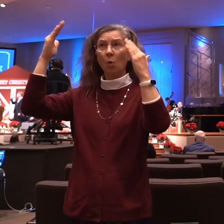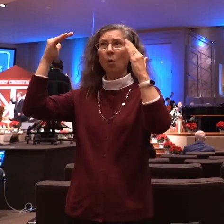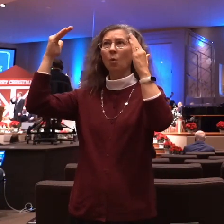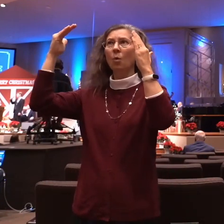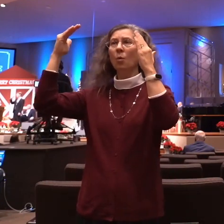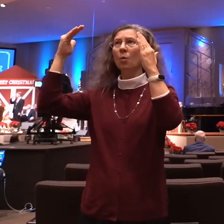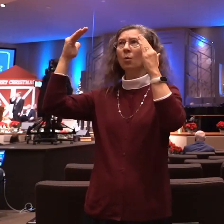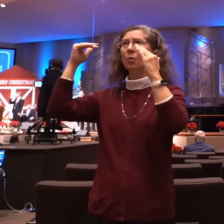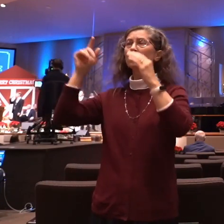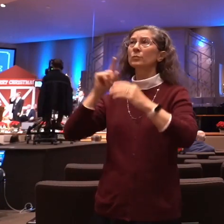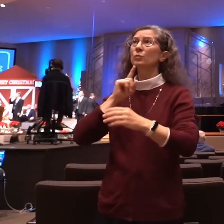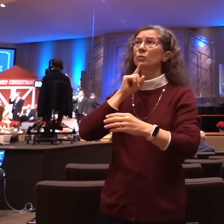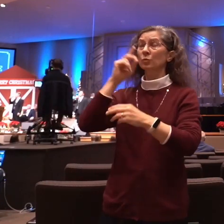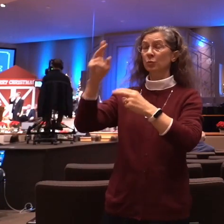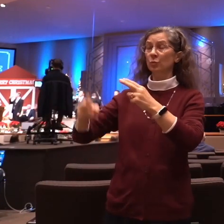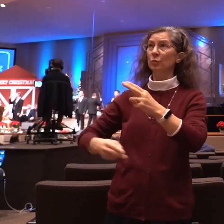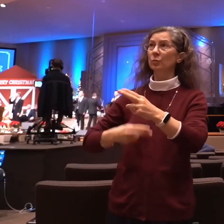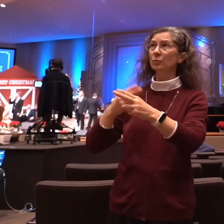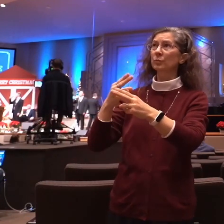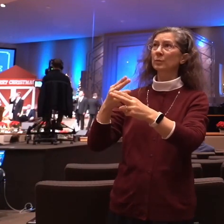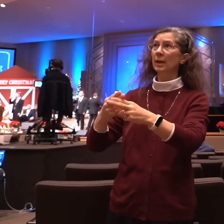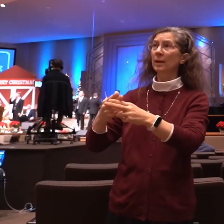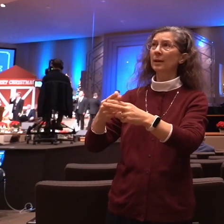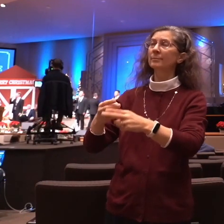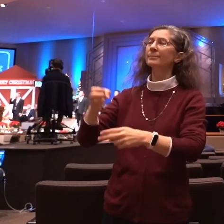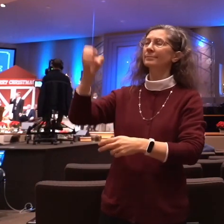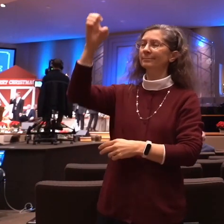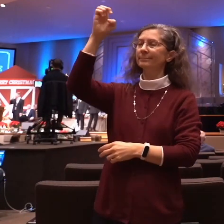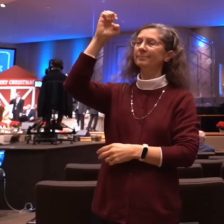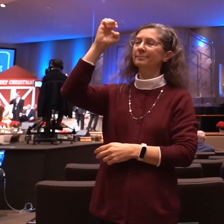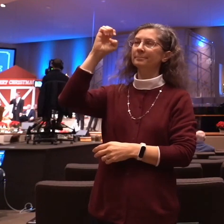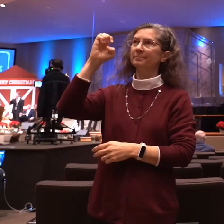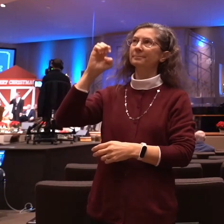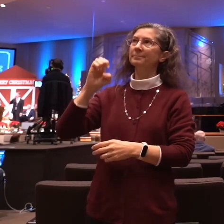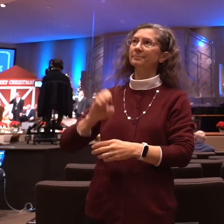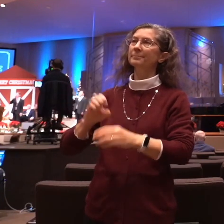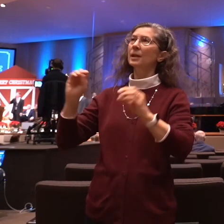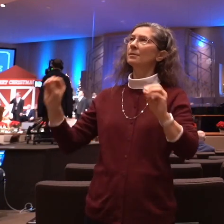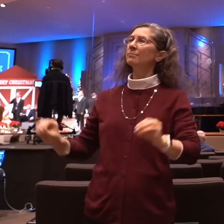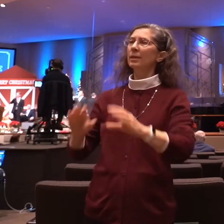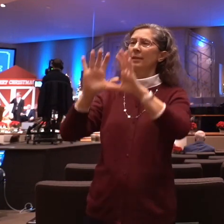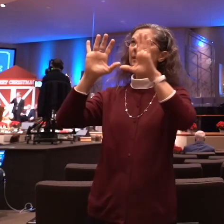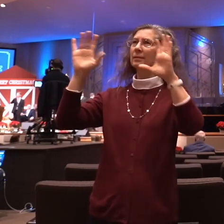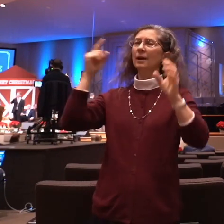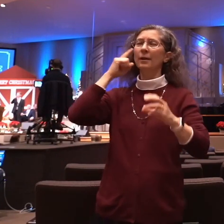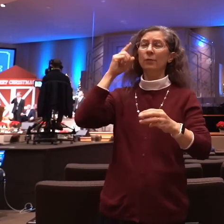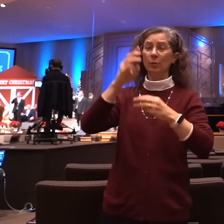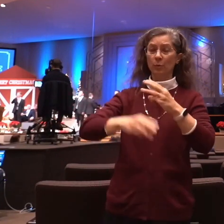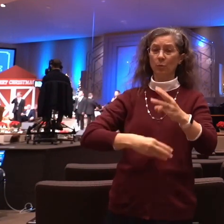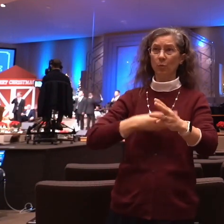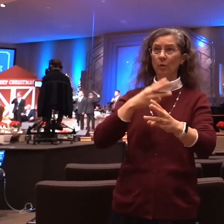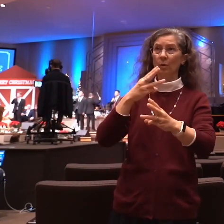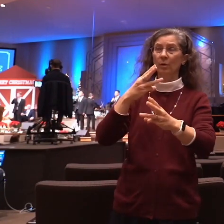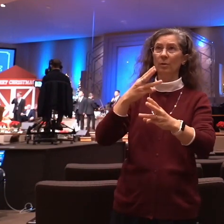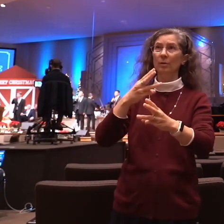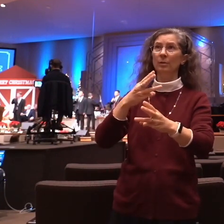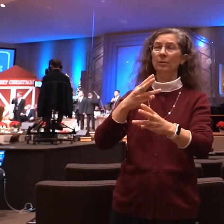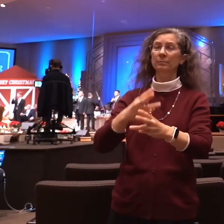Emmanuel The light of the world Who broke